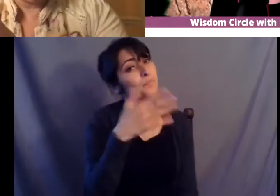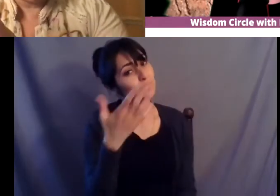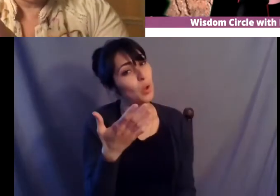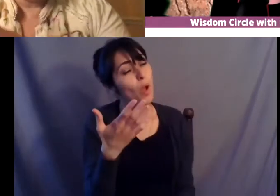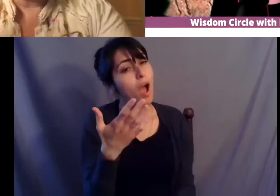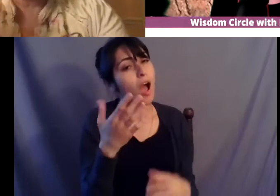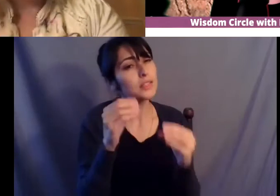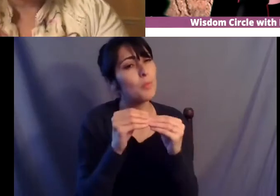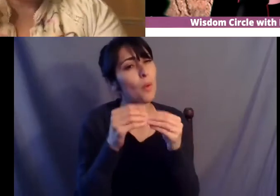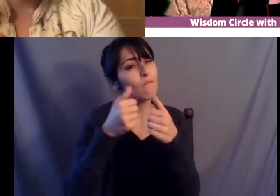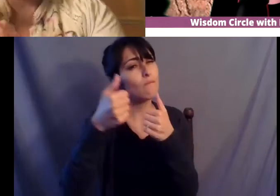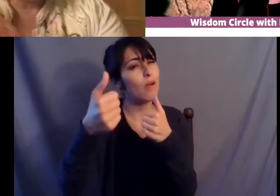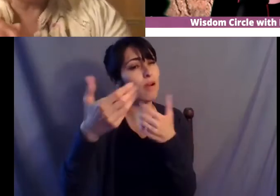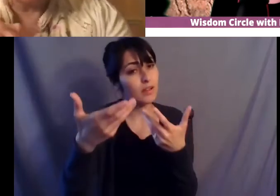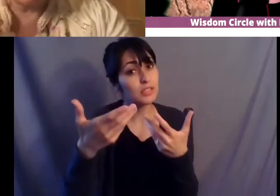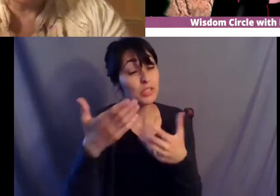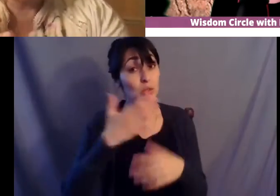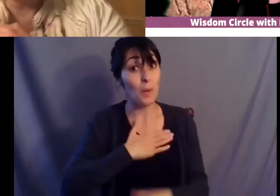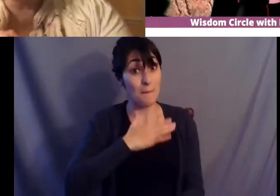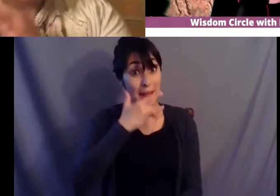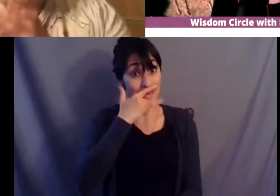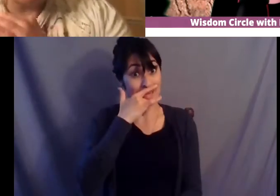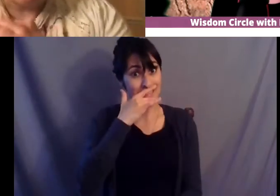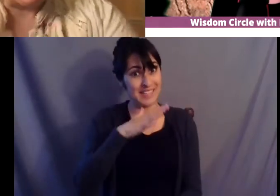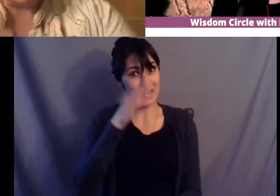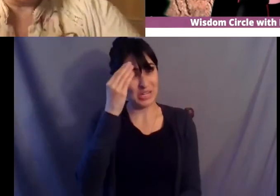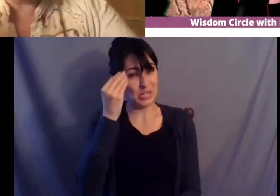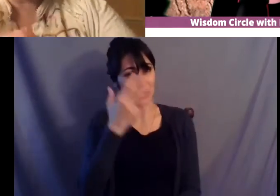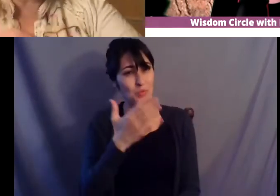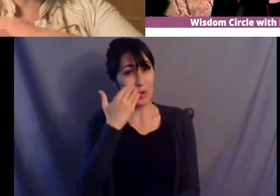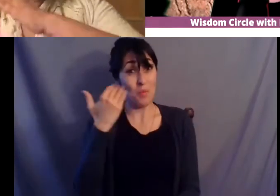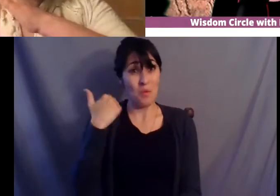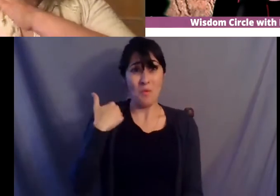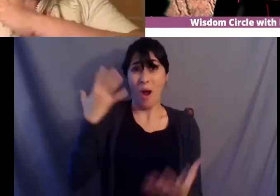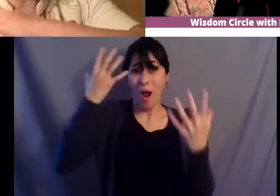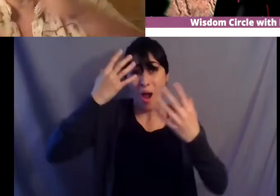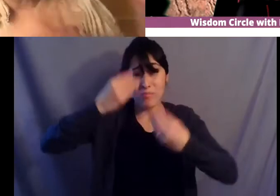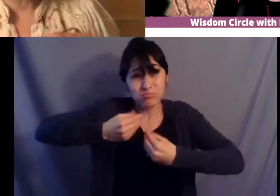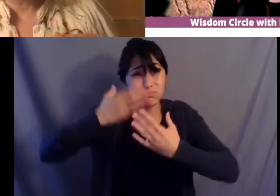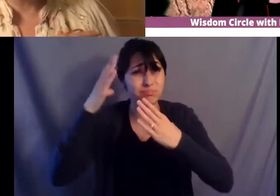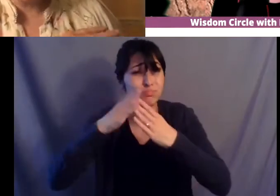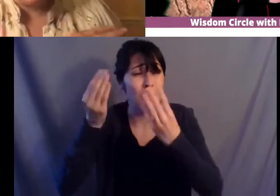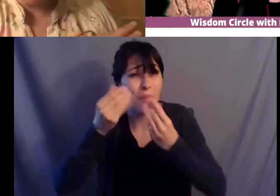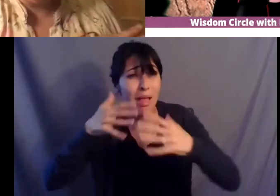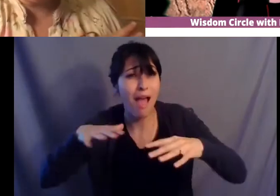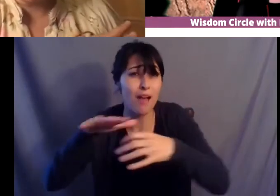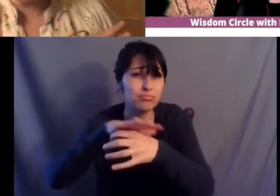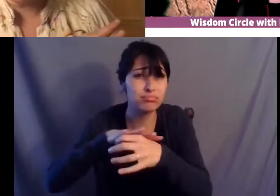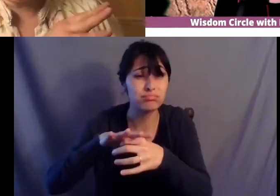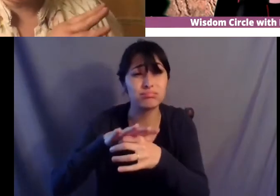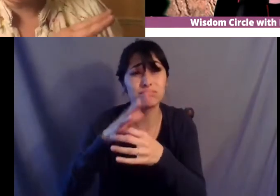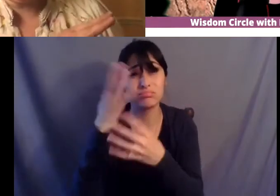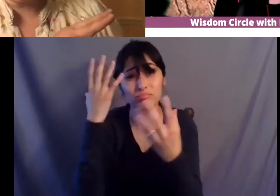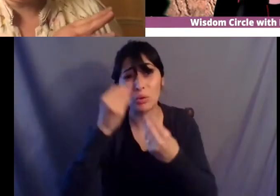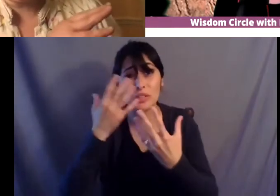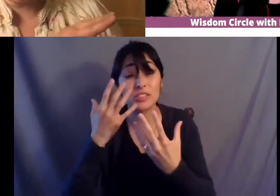like i tell my kids like we got thrown out of the most beautiful places like you know so we got pushed down to like